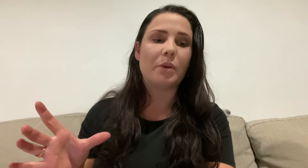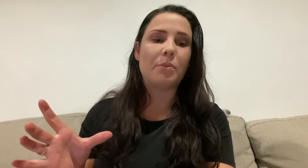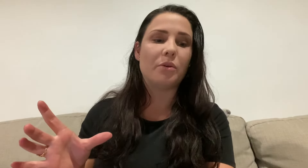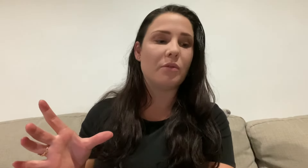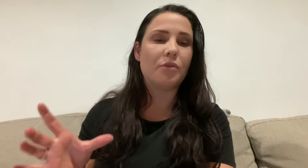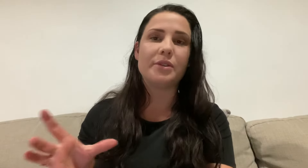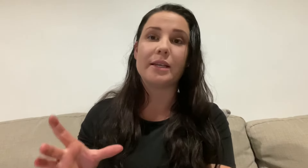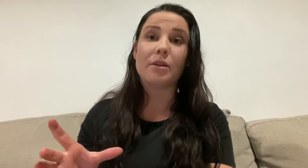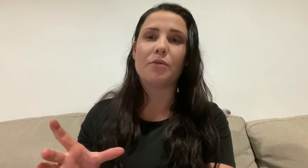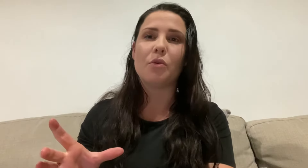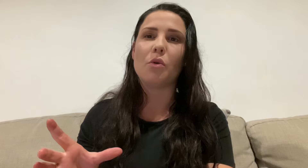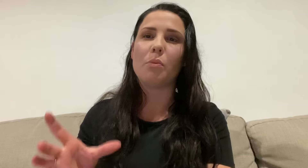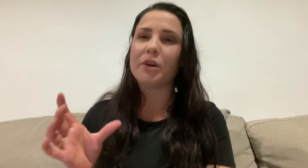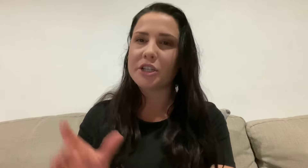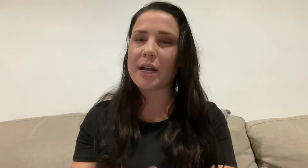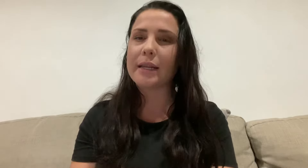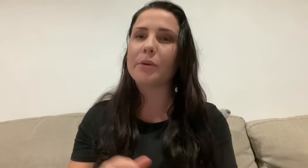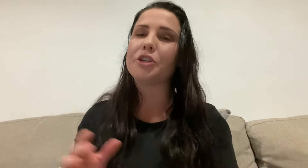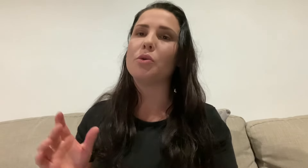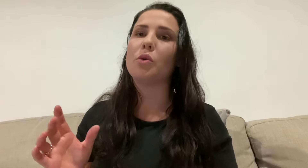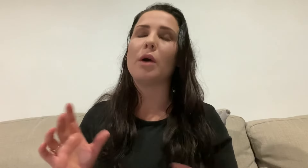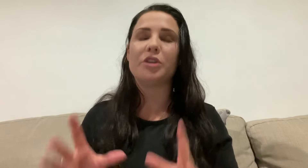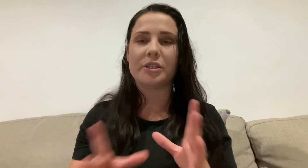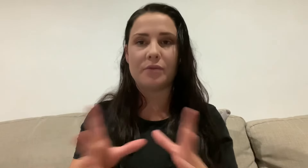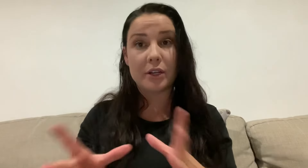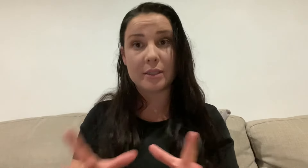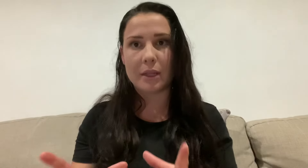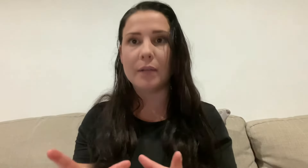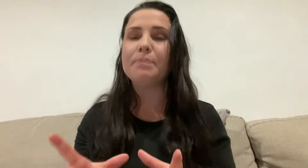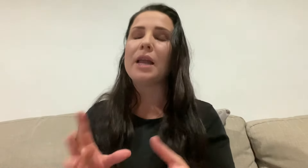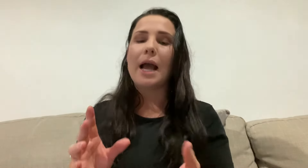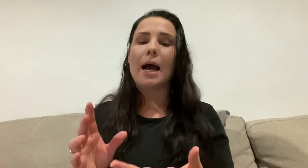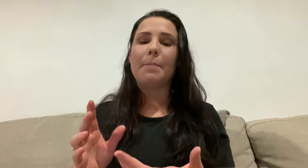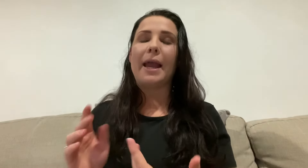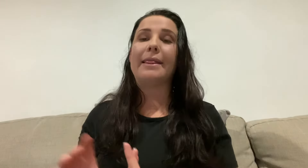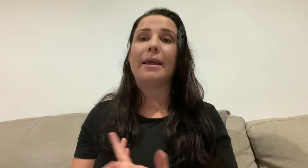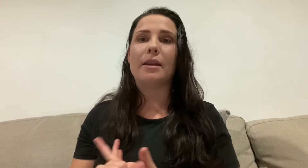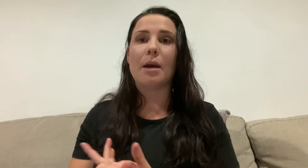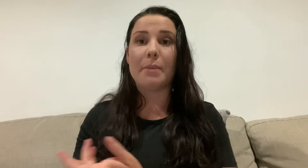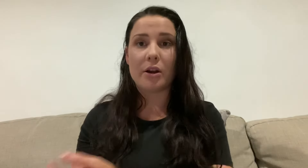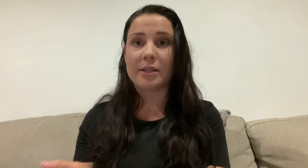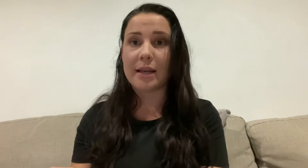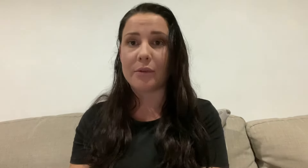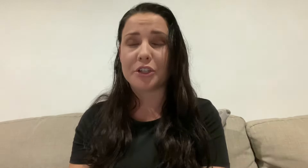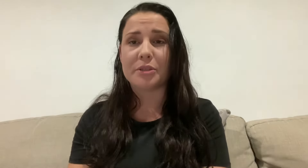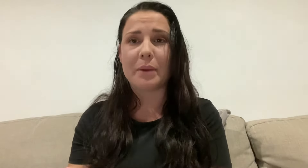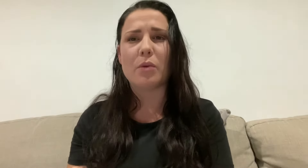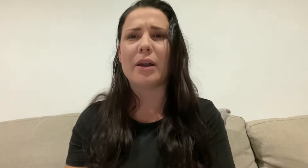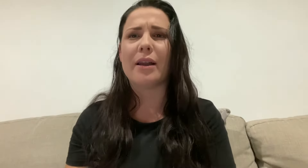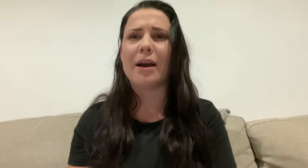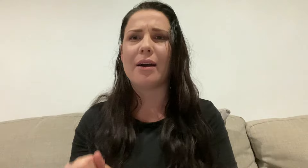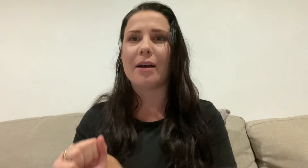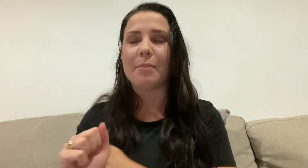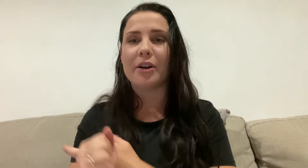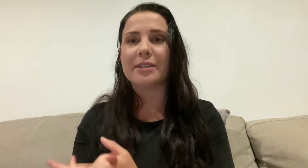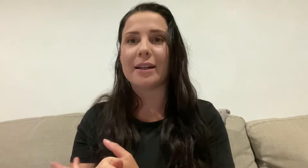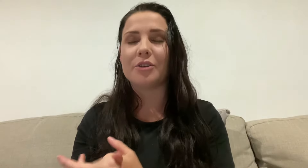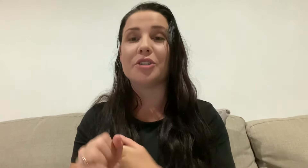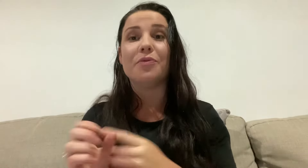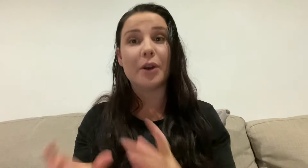people confusing it for British sign language, which is very similar. And then American sign language is a big one. American sign language is very